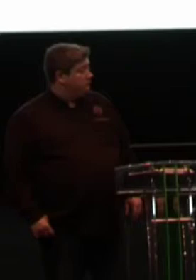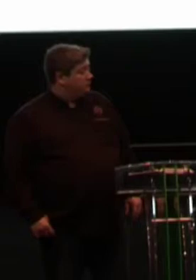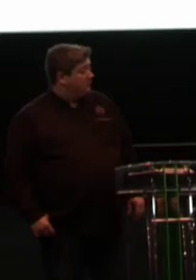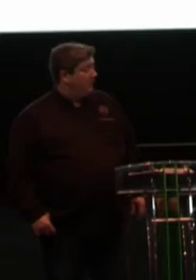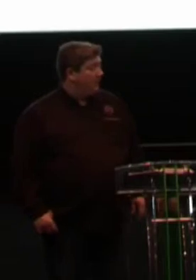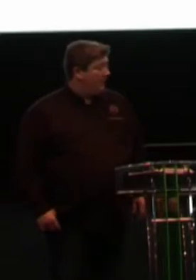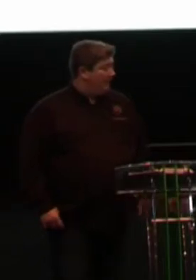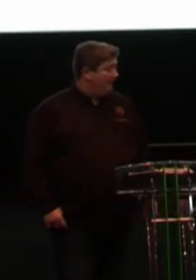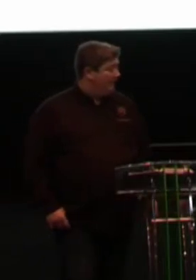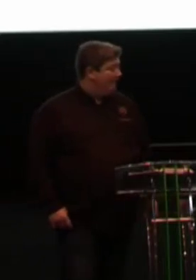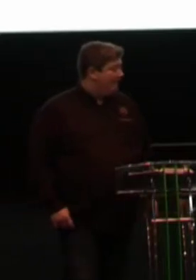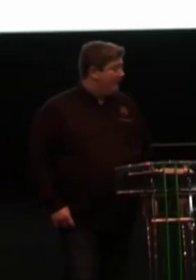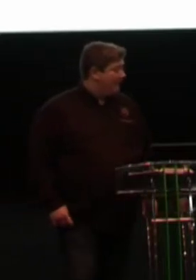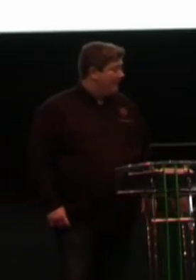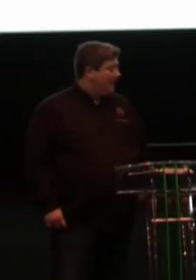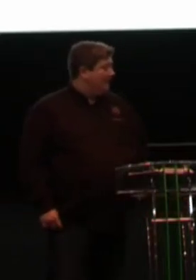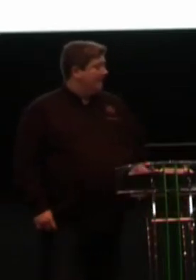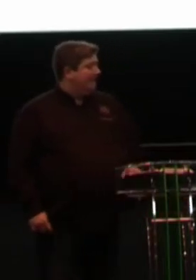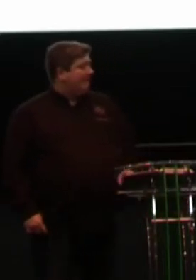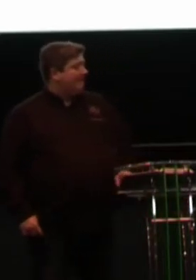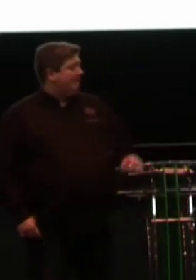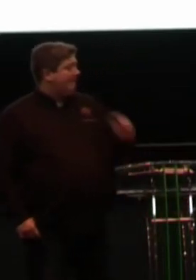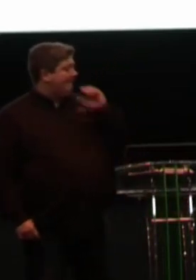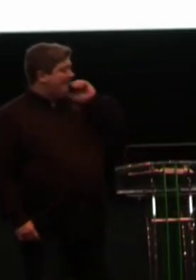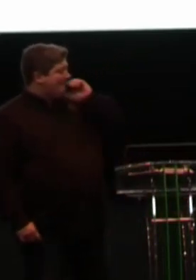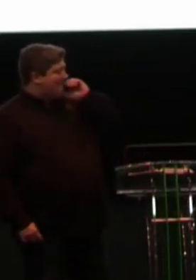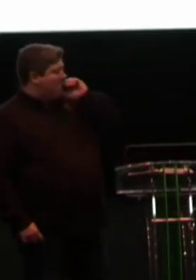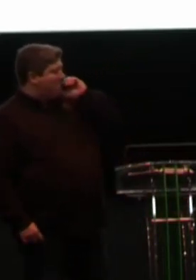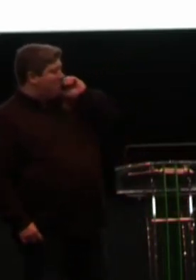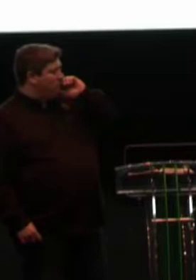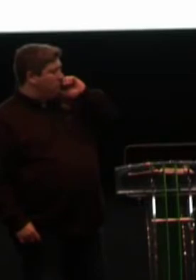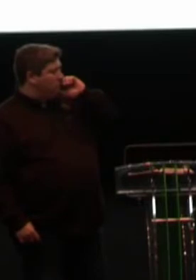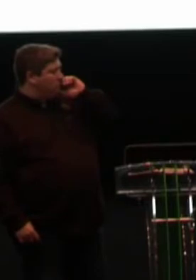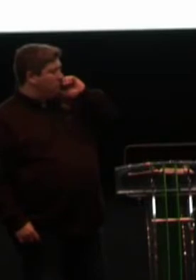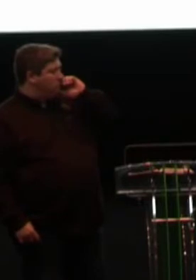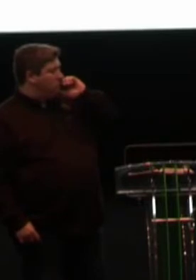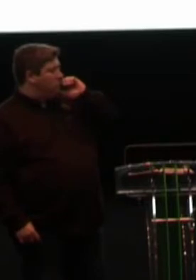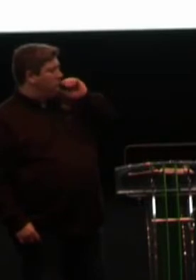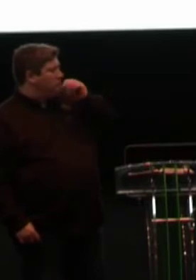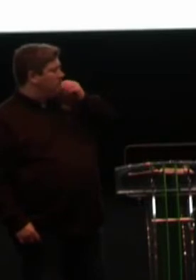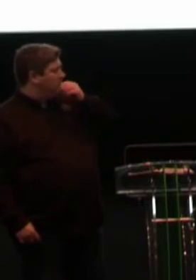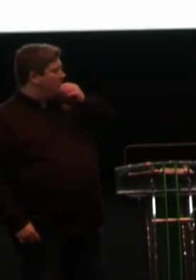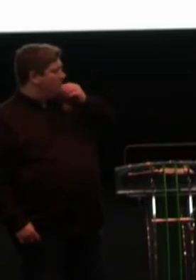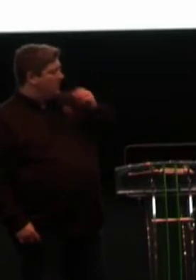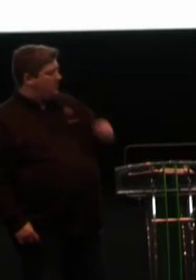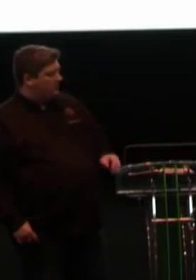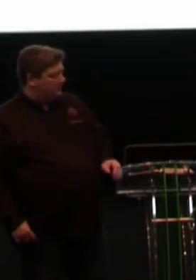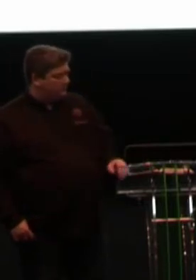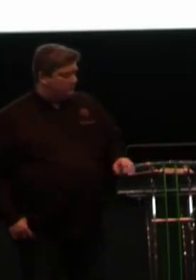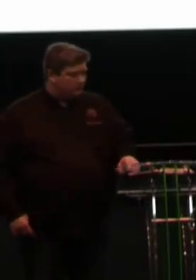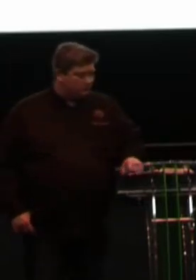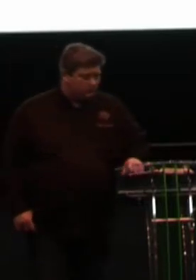I'd say she was sexually abused and physically